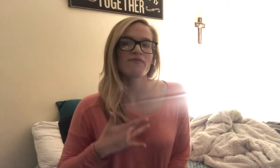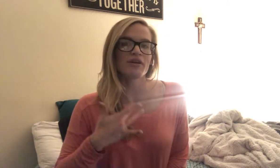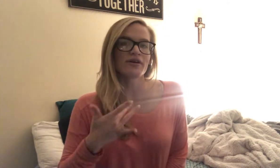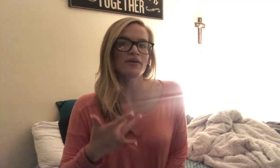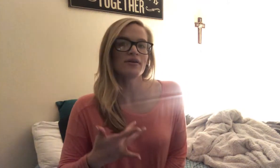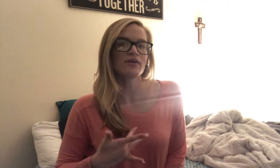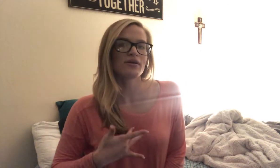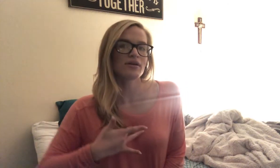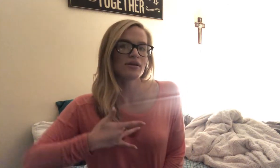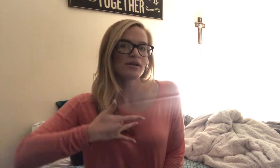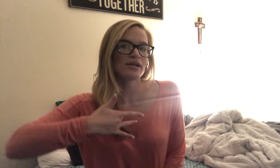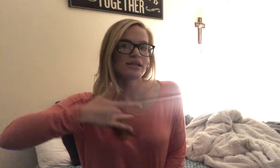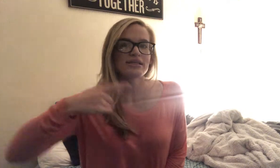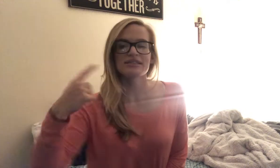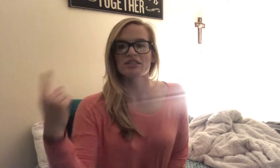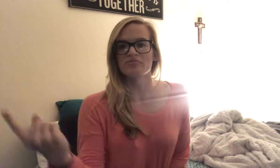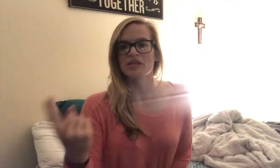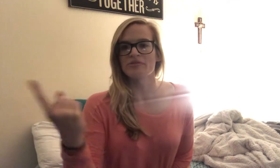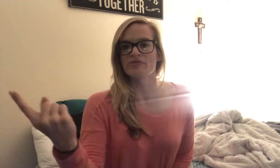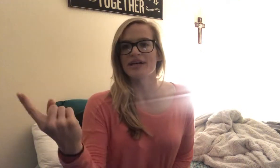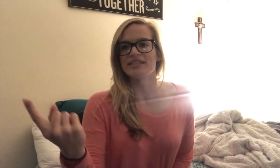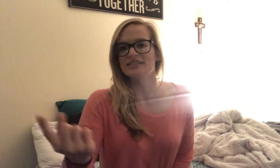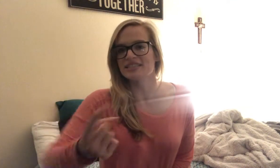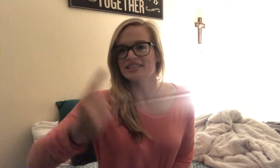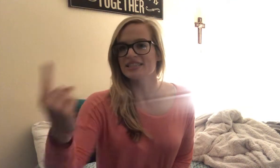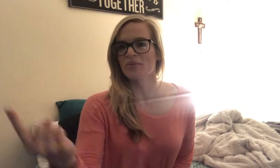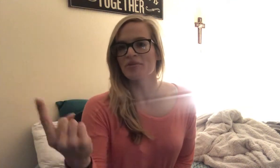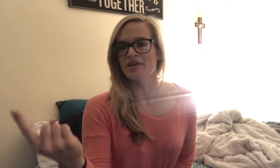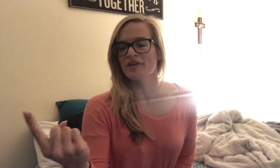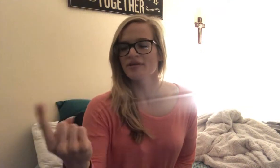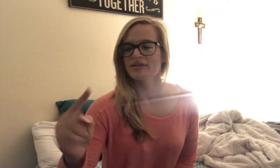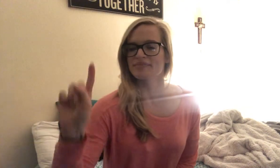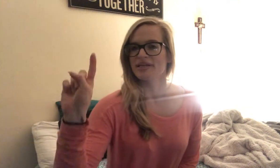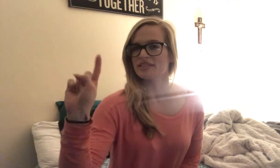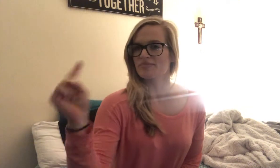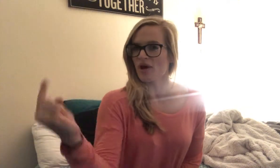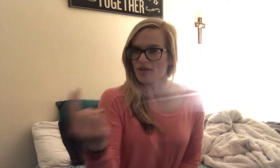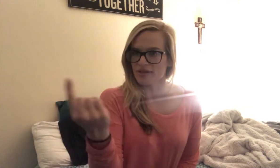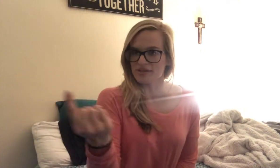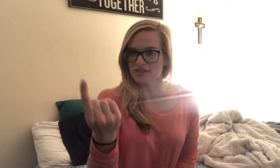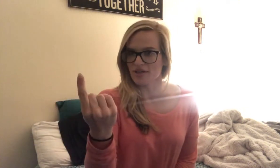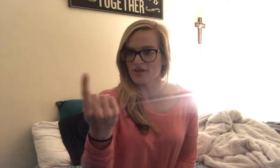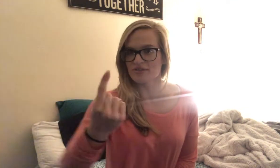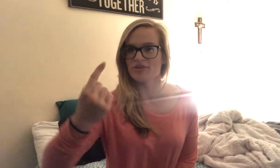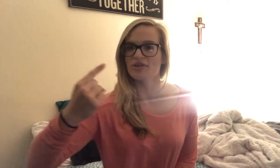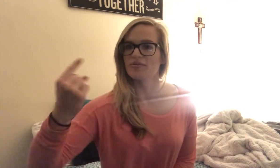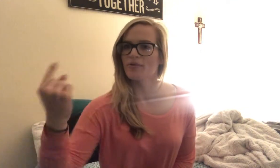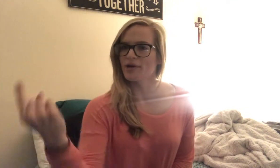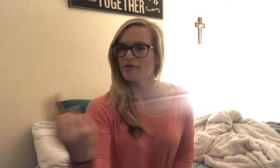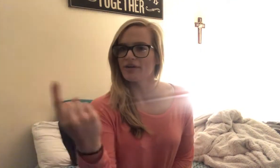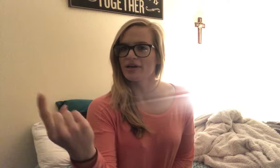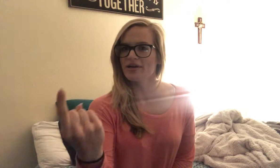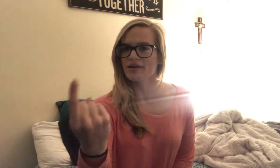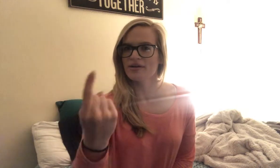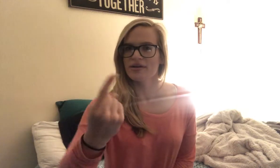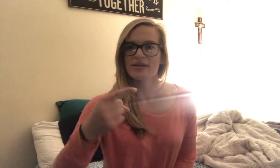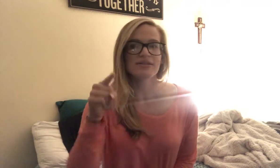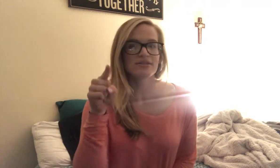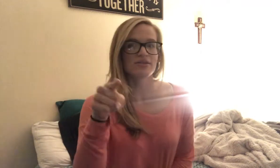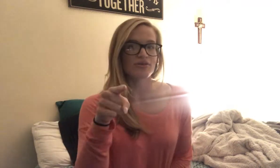feel some type of way. I just did something. Make small little circles with your pointer finger, so